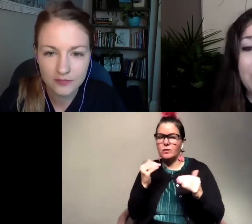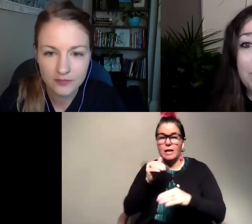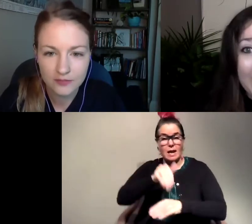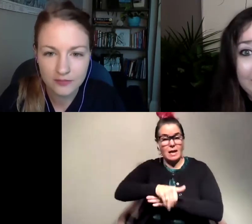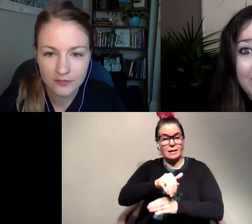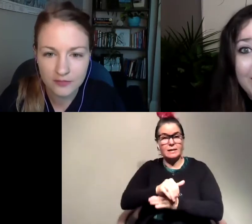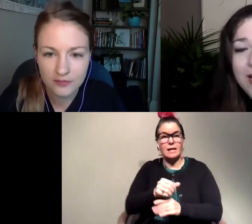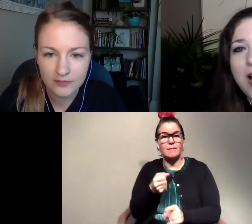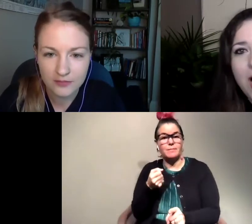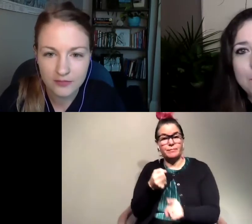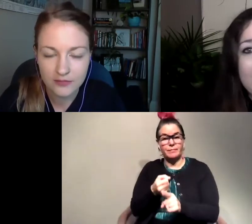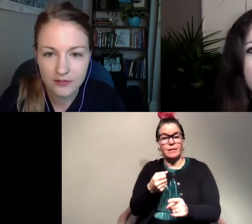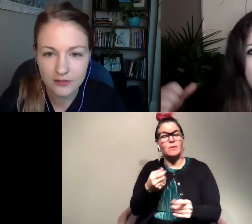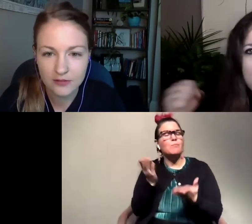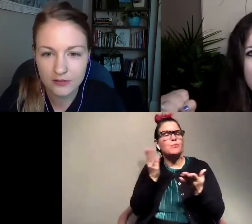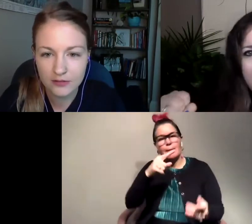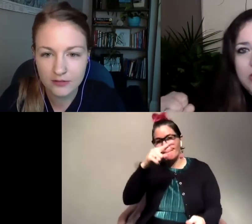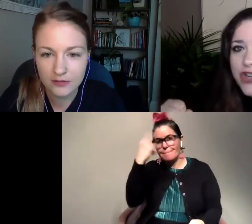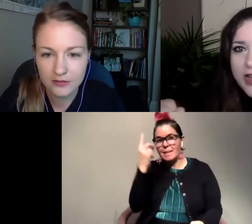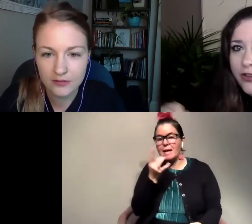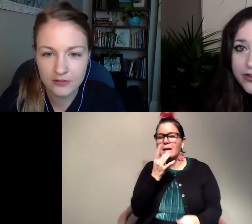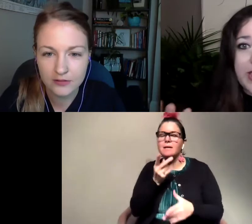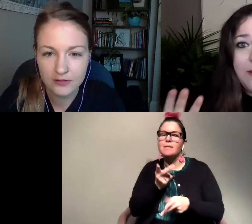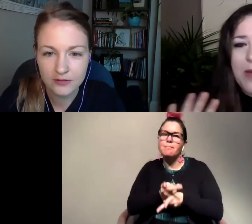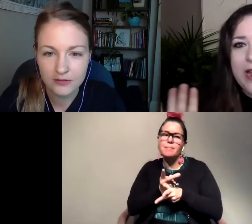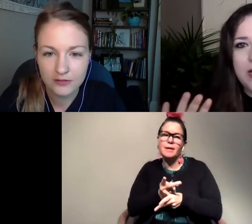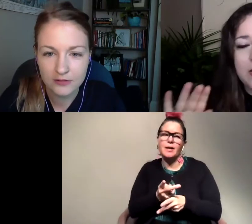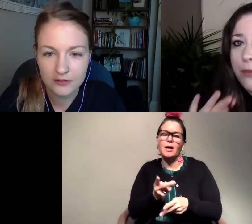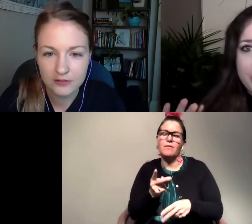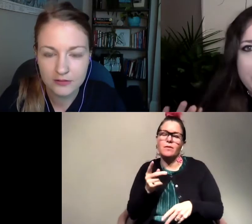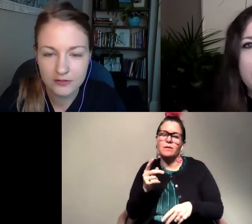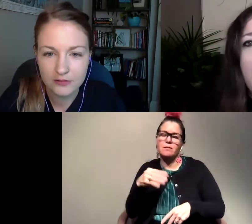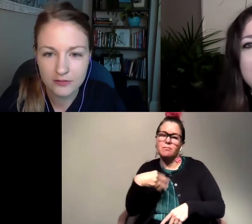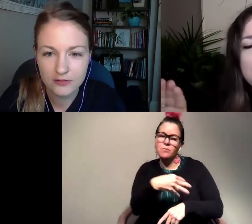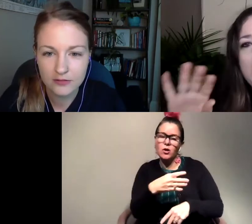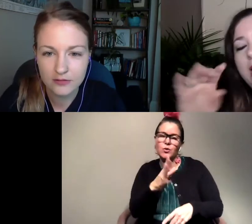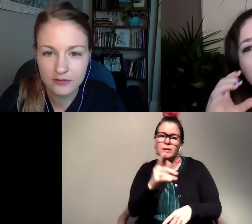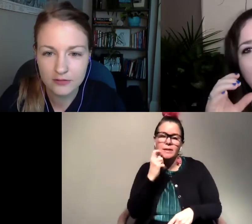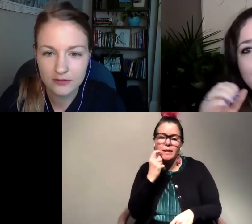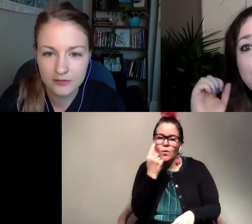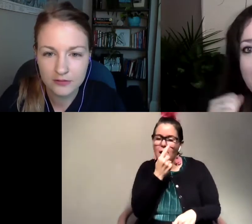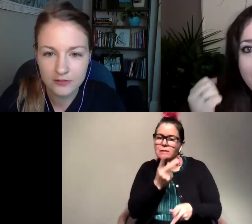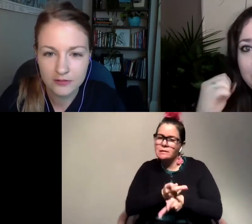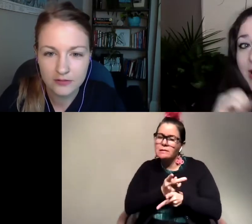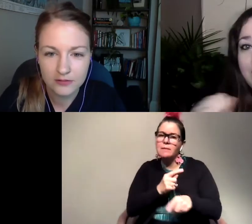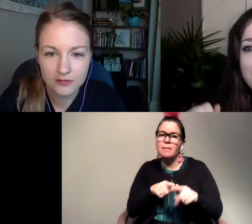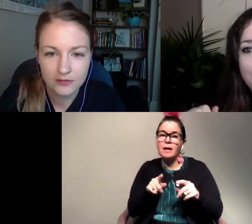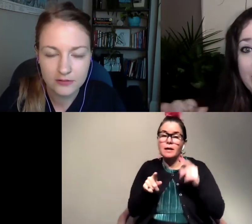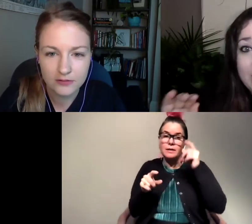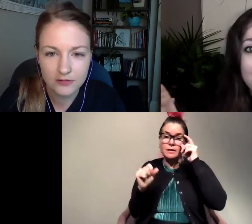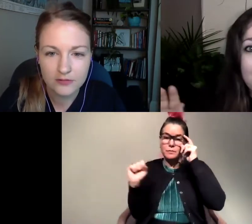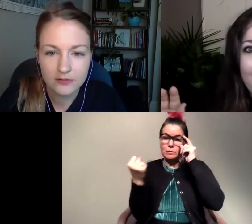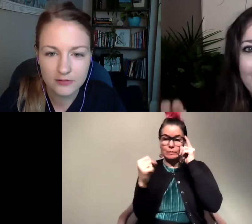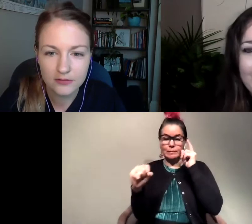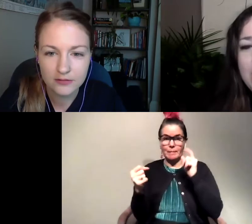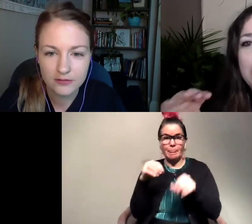happen to have a black light. Be careful with black lights shining on your skin and particularly your eyes but if you shine them in if